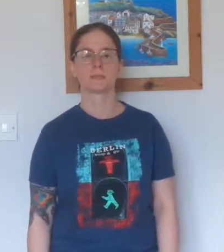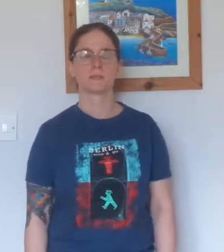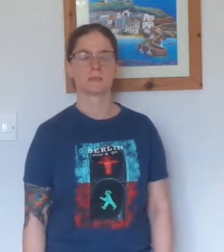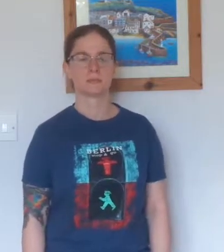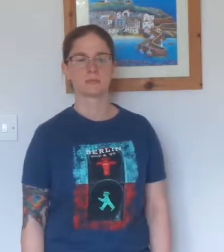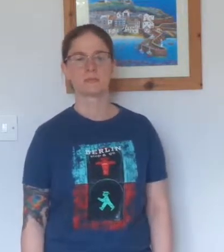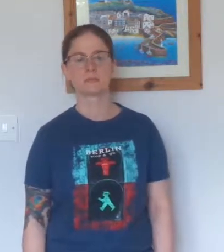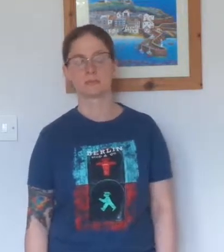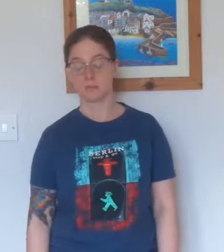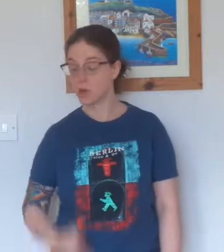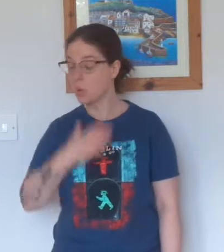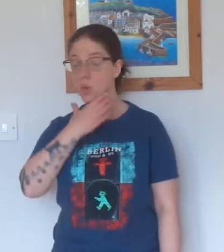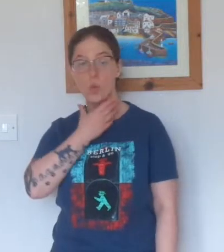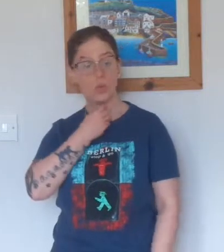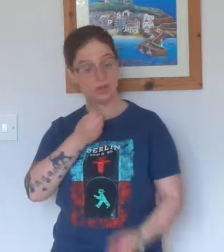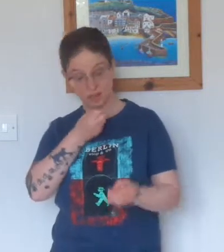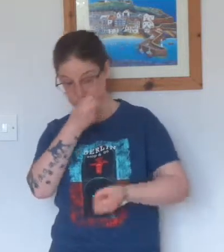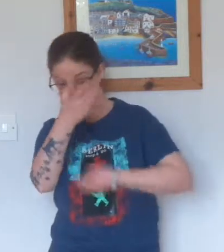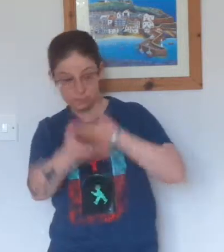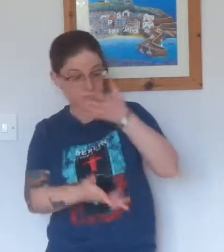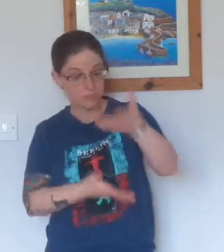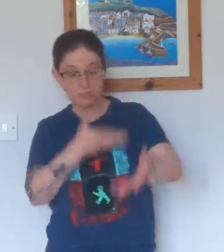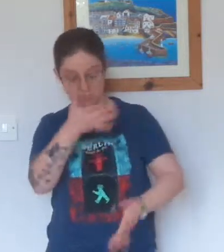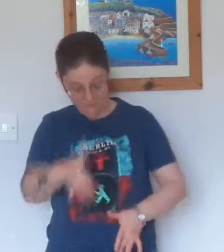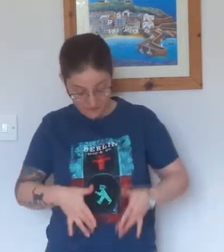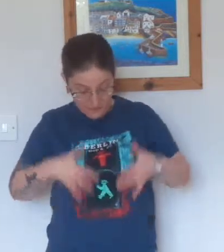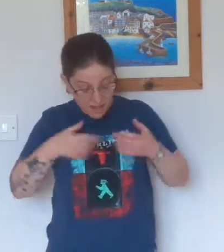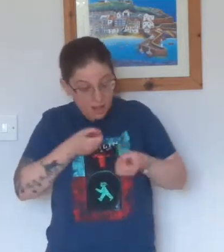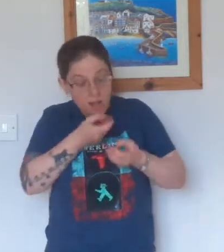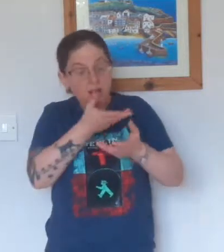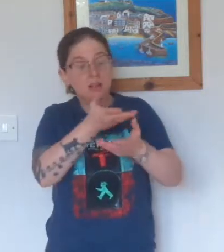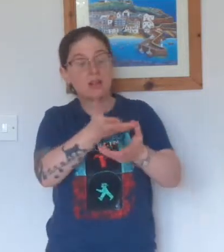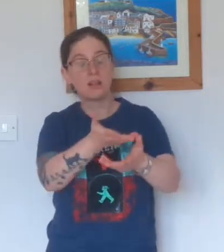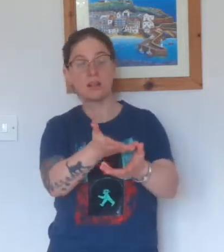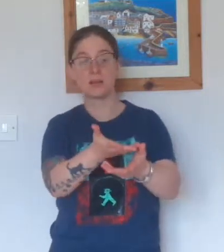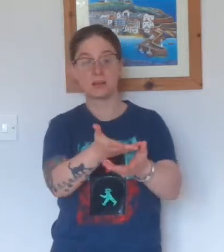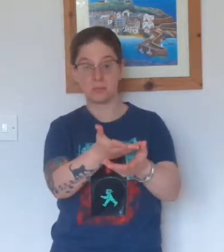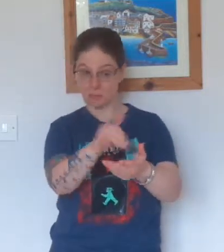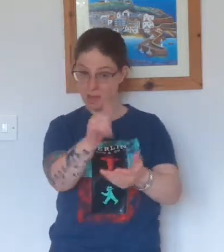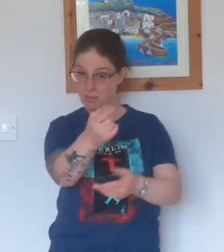I I told her how I lived, maybe she'd be here right now,